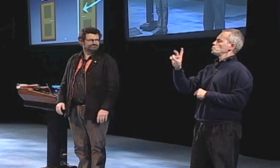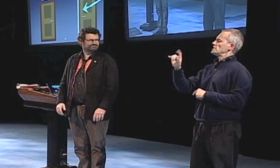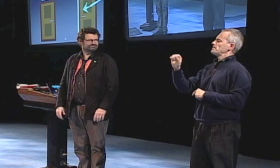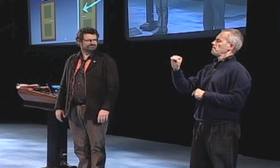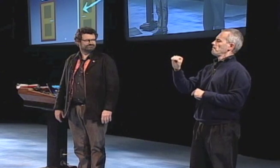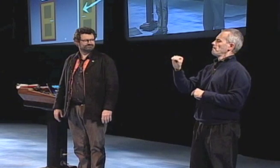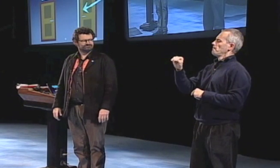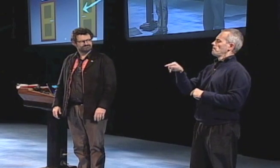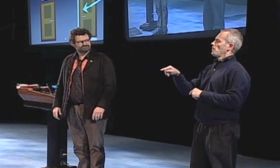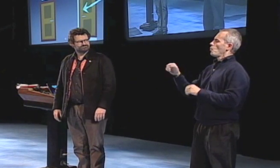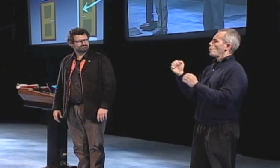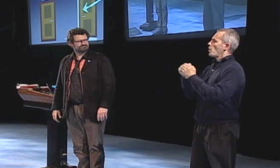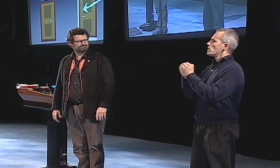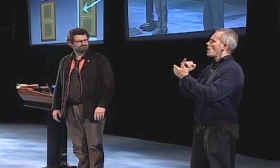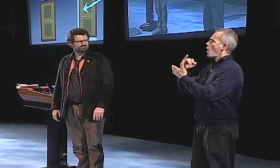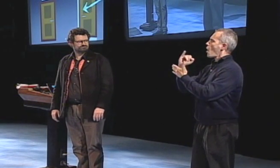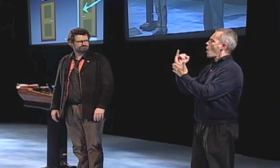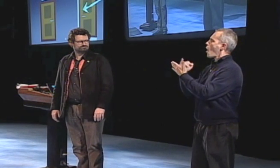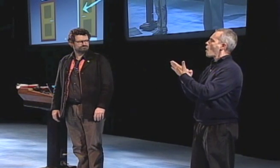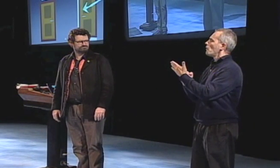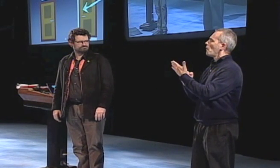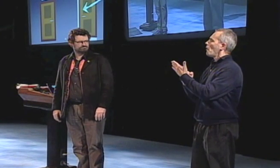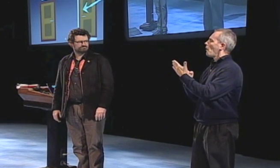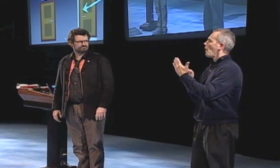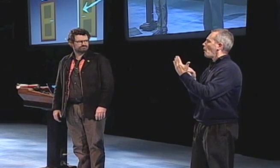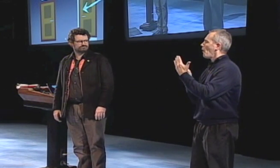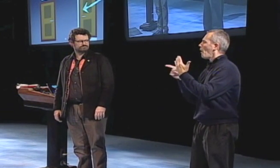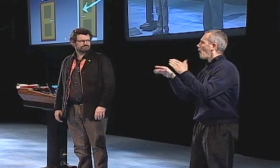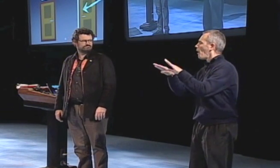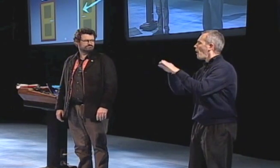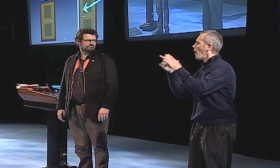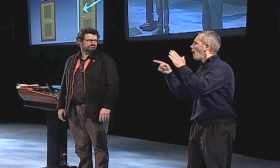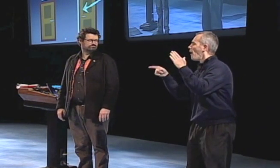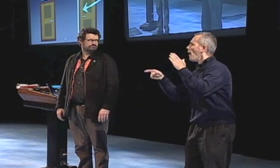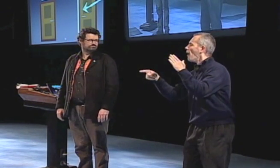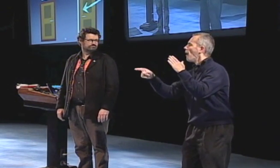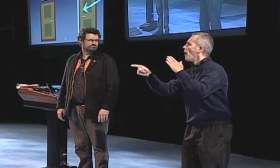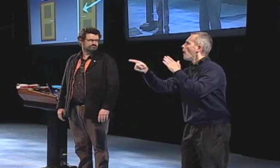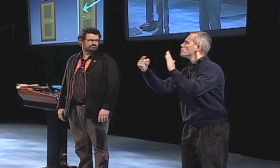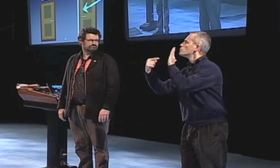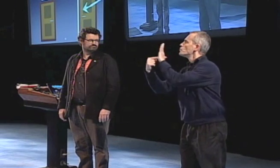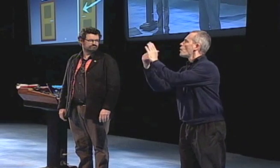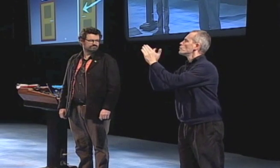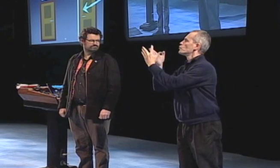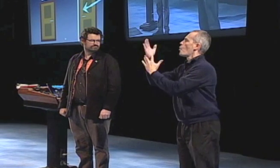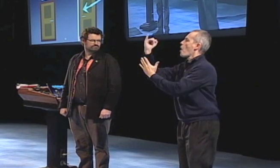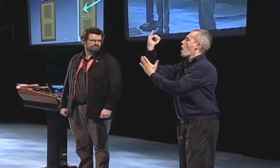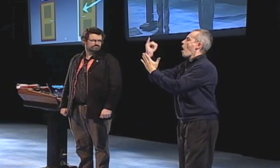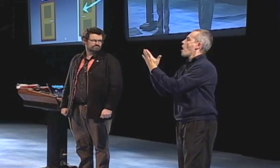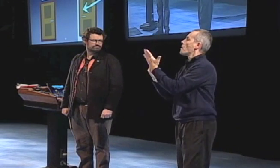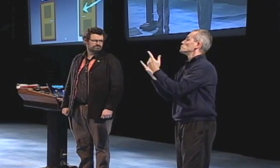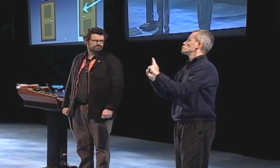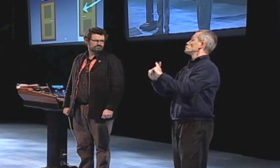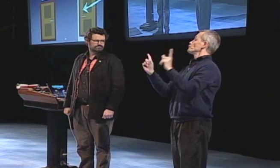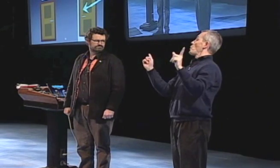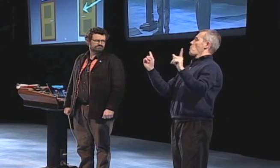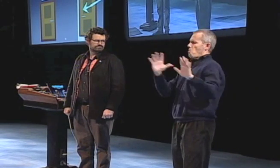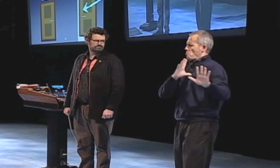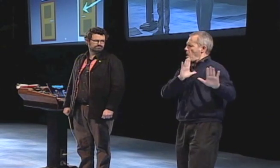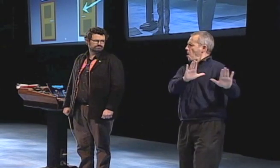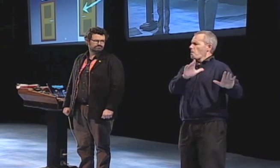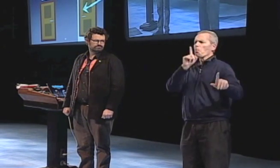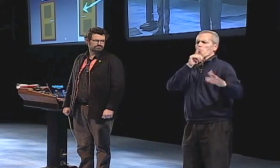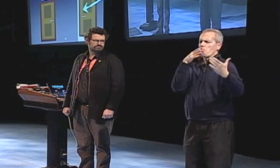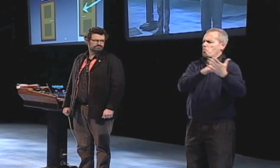but swordism was something I wanted to include with the art world it